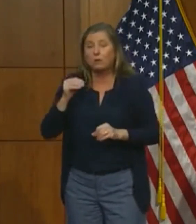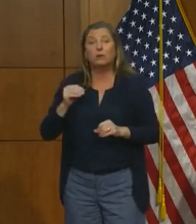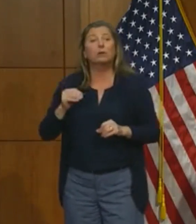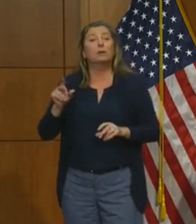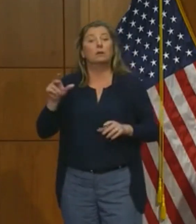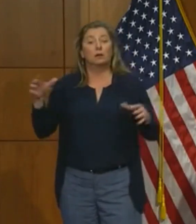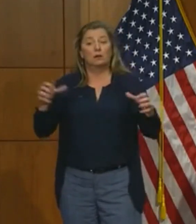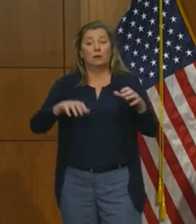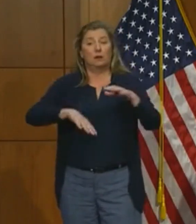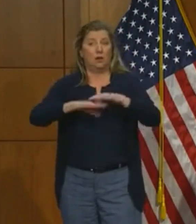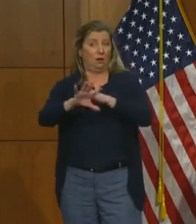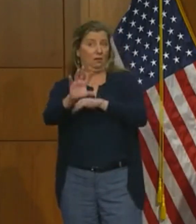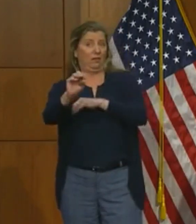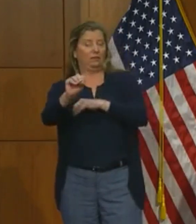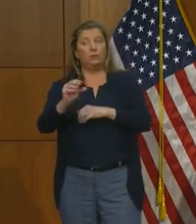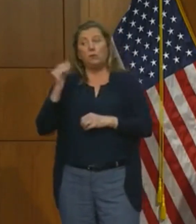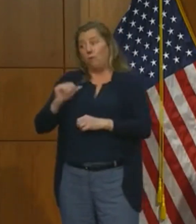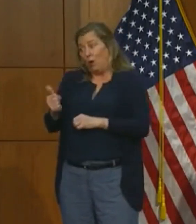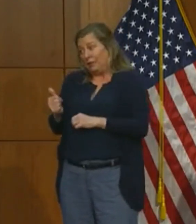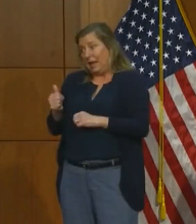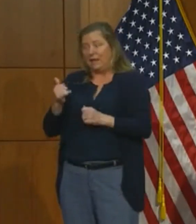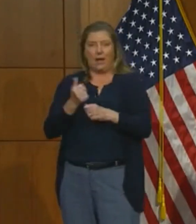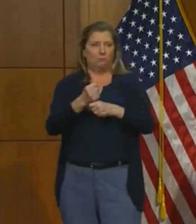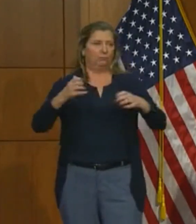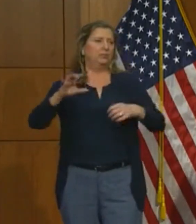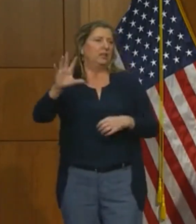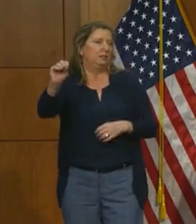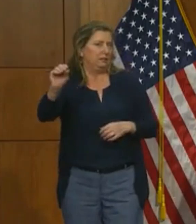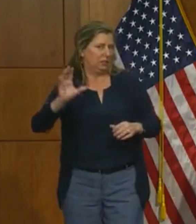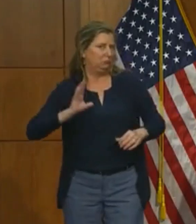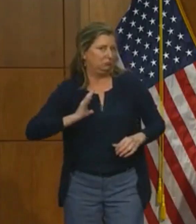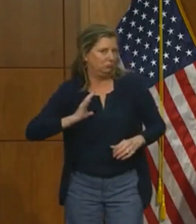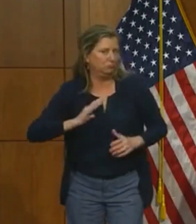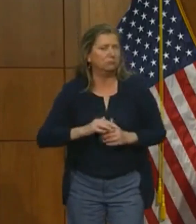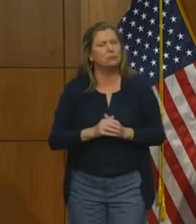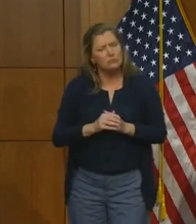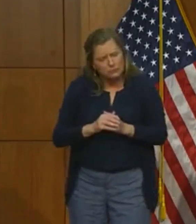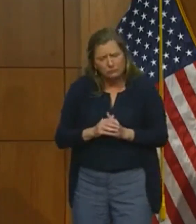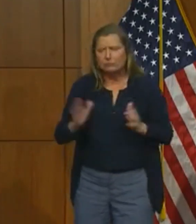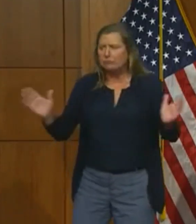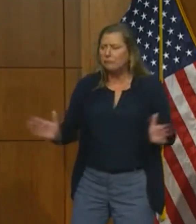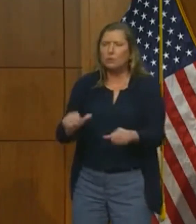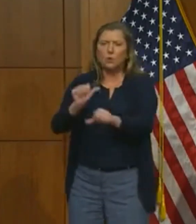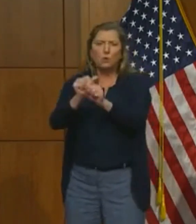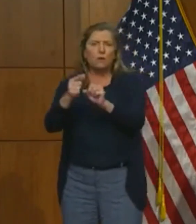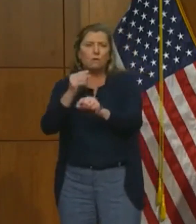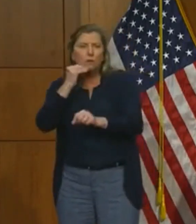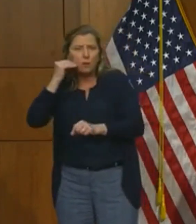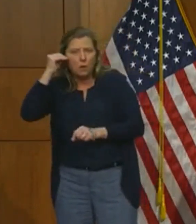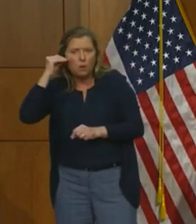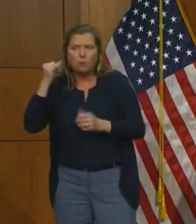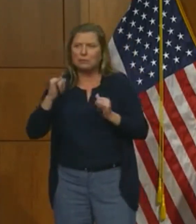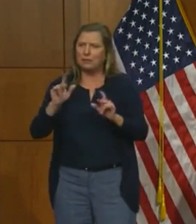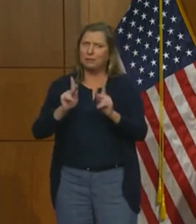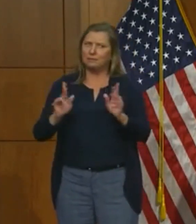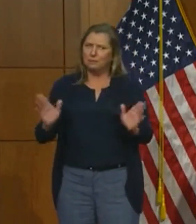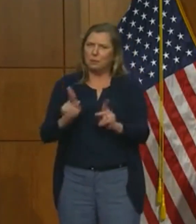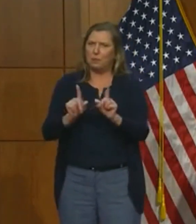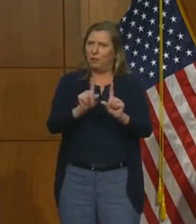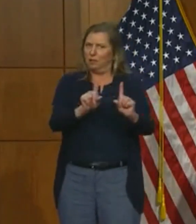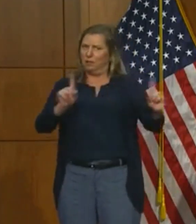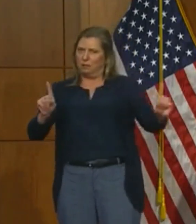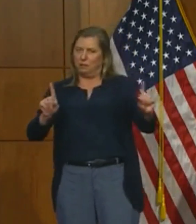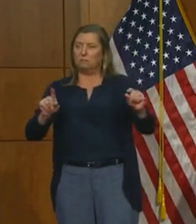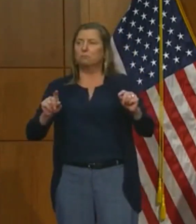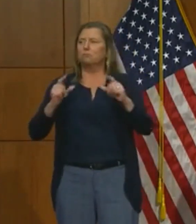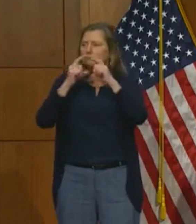rather than 10. We still strongly encourage teleworking and physical distancing. And face